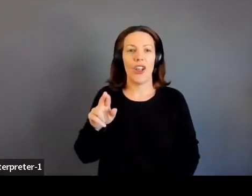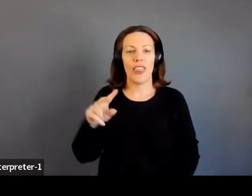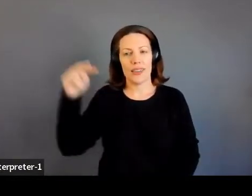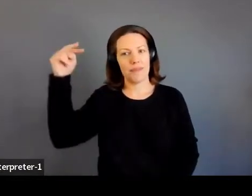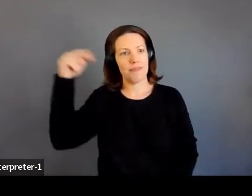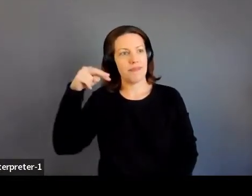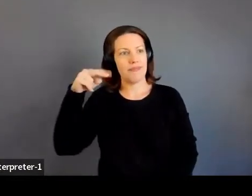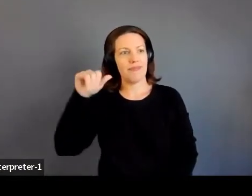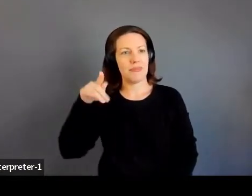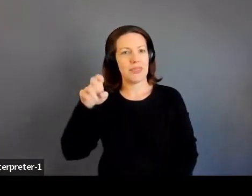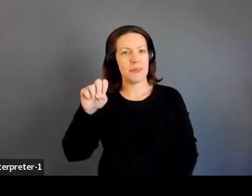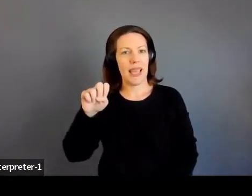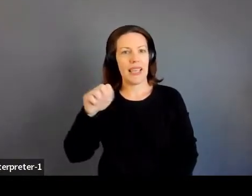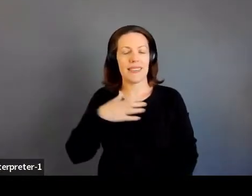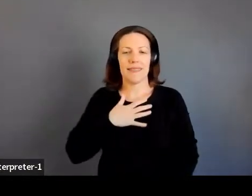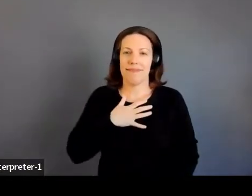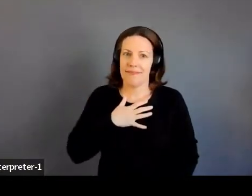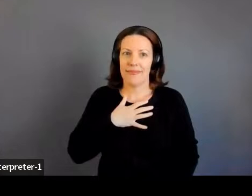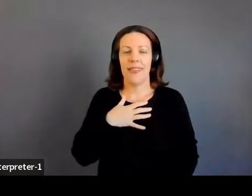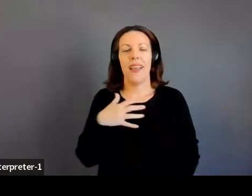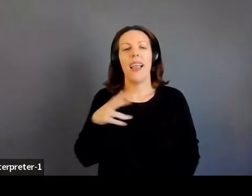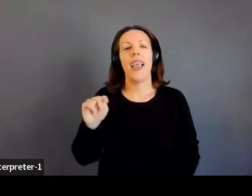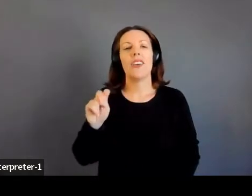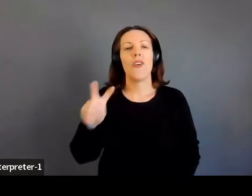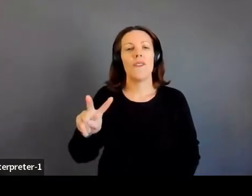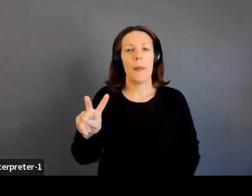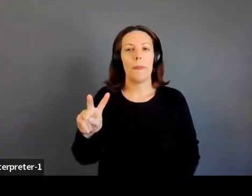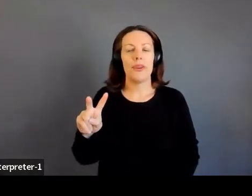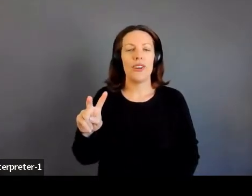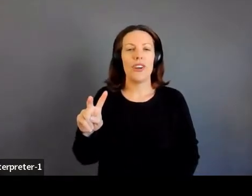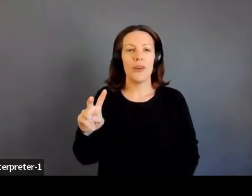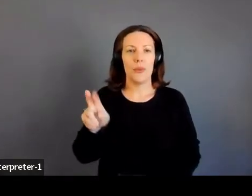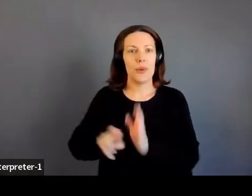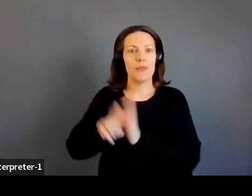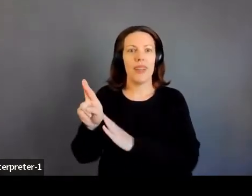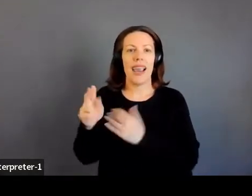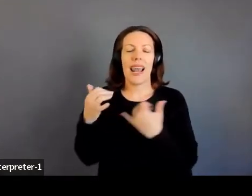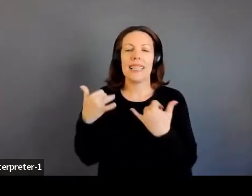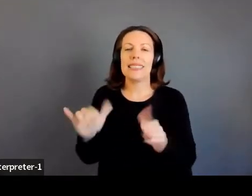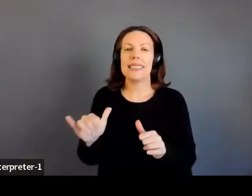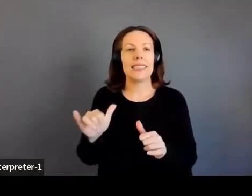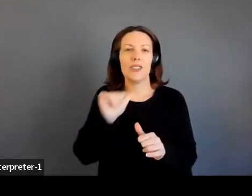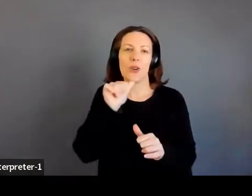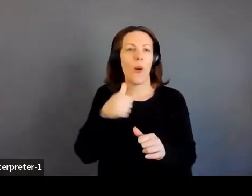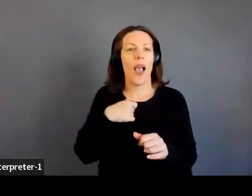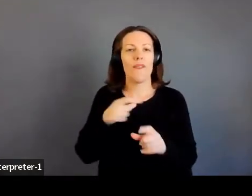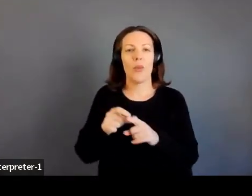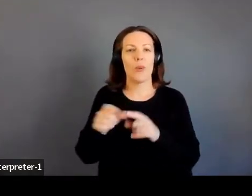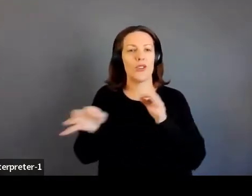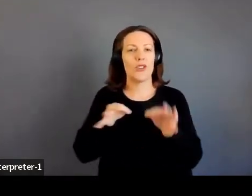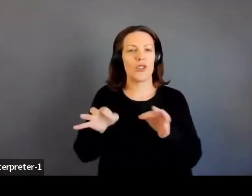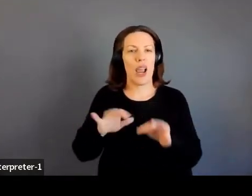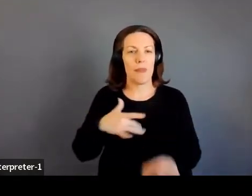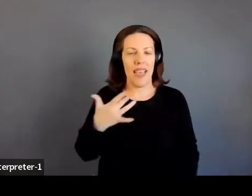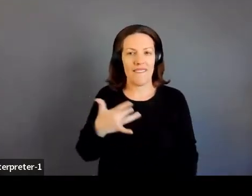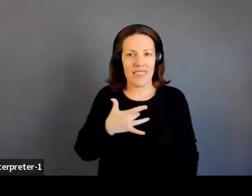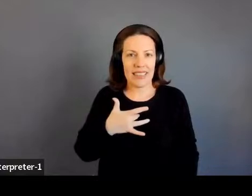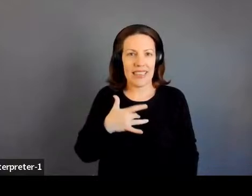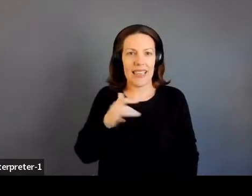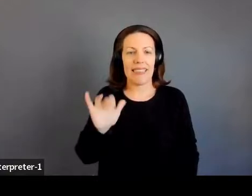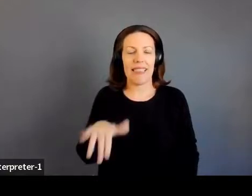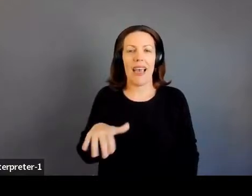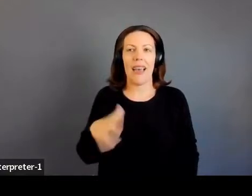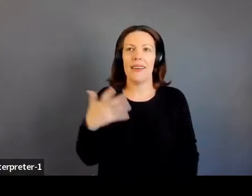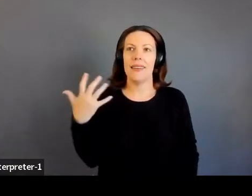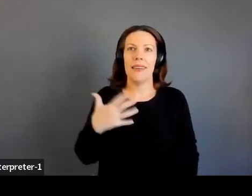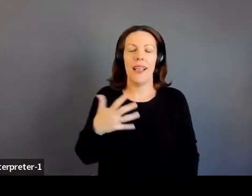still my flight was in November, and I still have not found the words yet to describe that feeling that cognitive dissonance